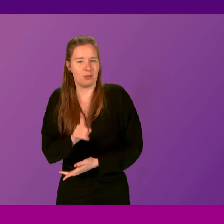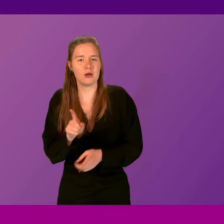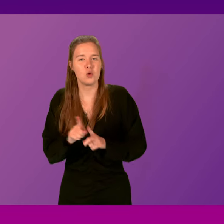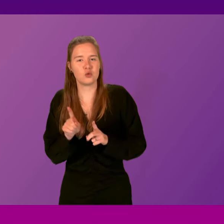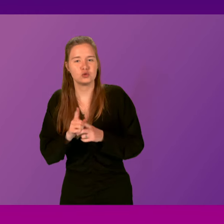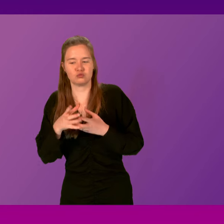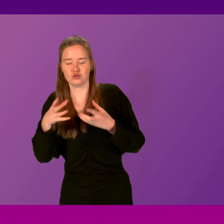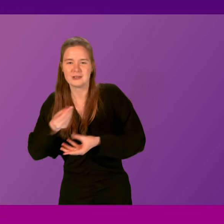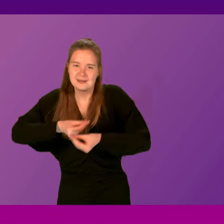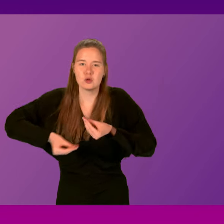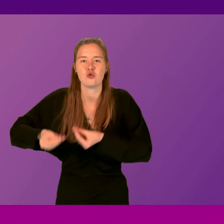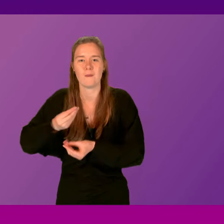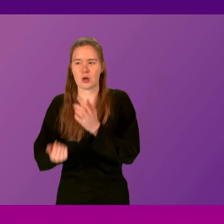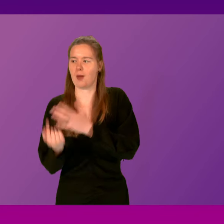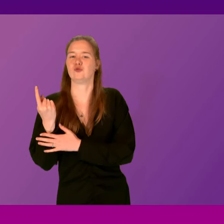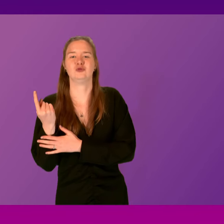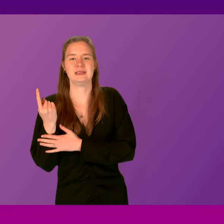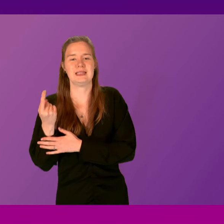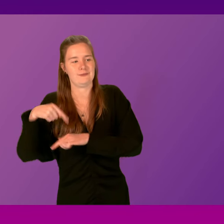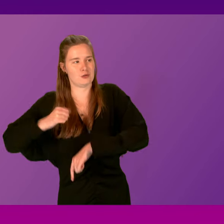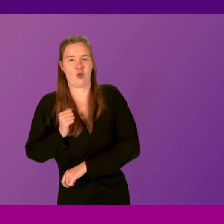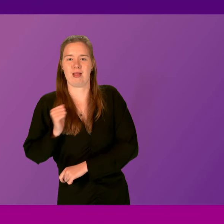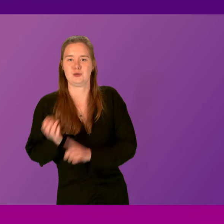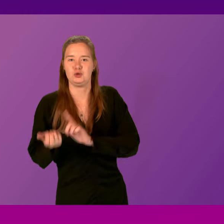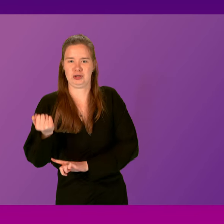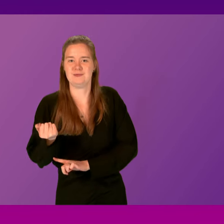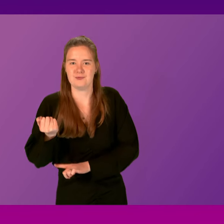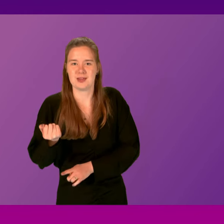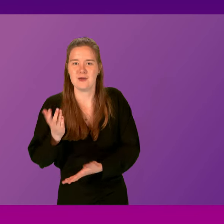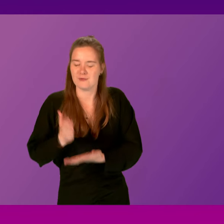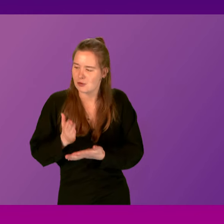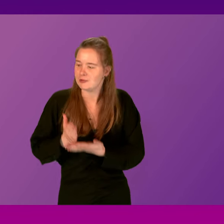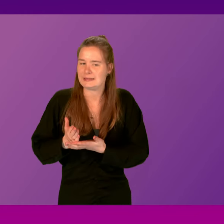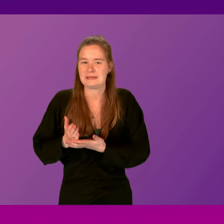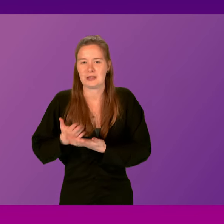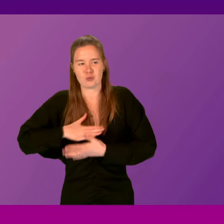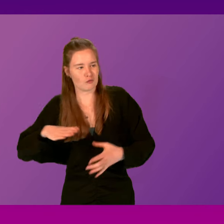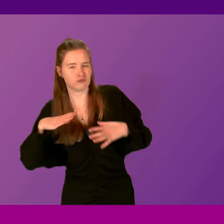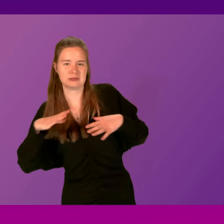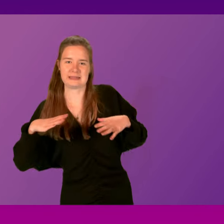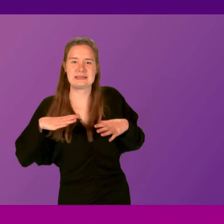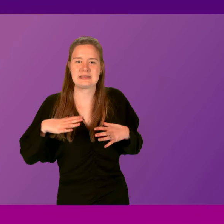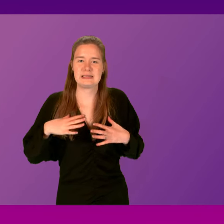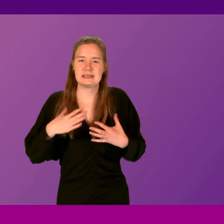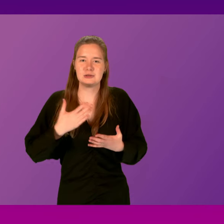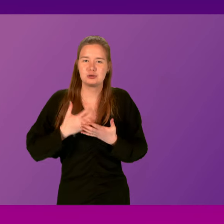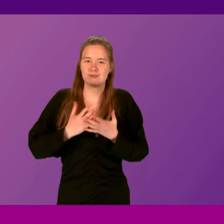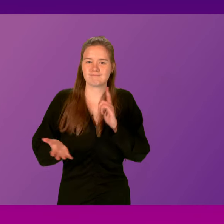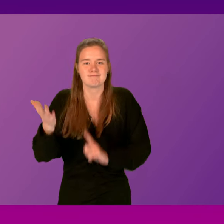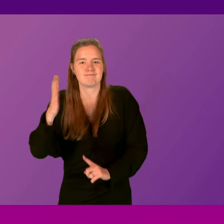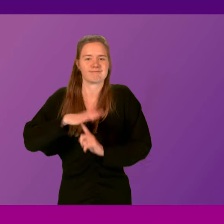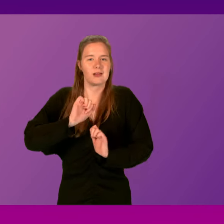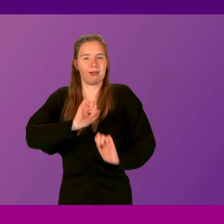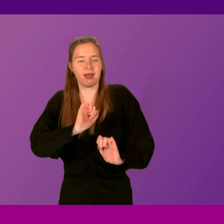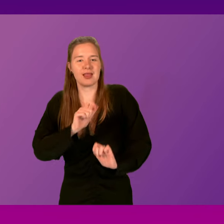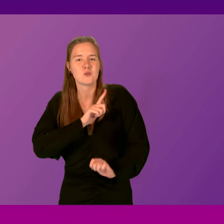It's a huge economic opportunity for Scotland and one that we are absolutely ready to capitalise on. And